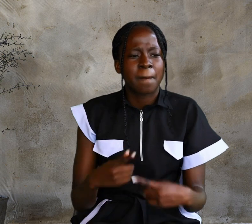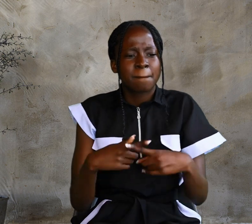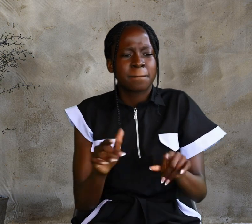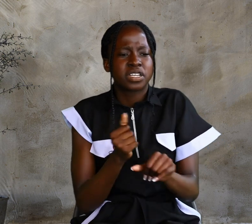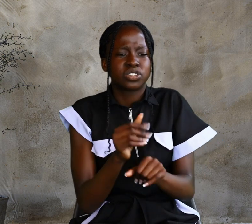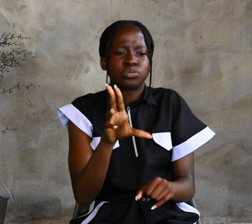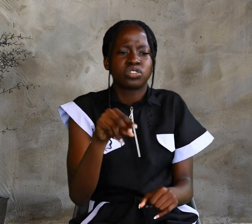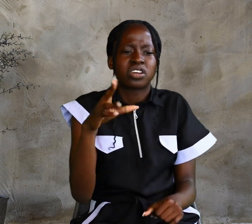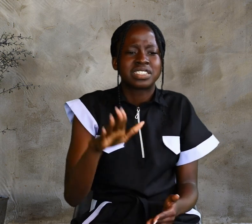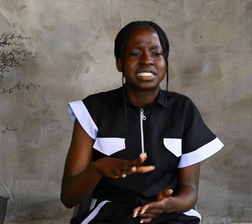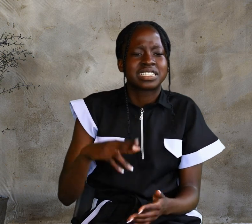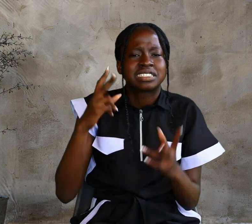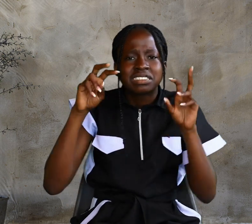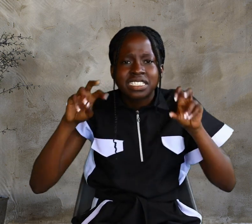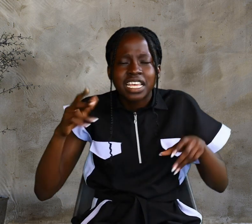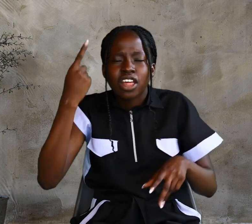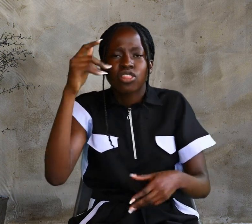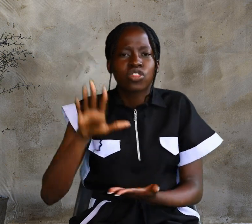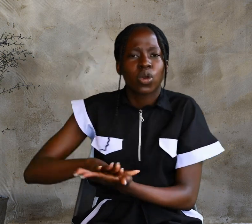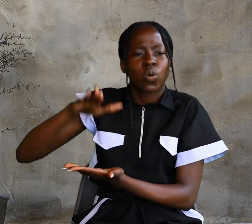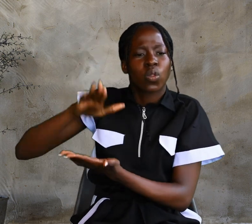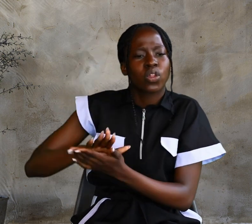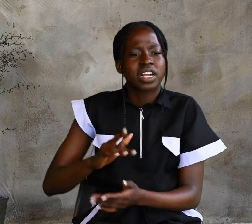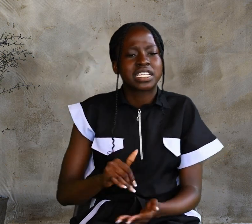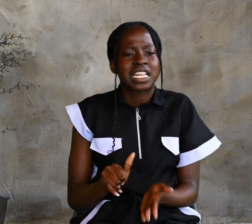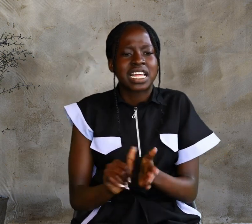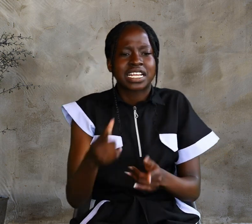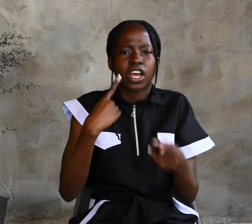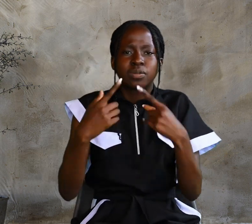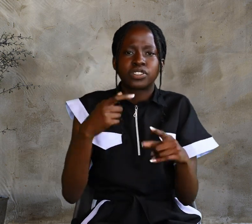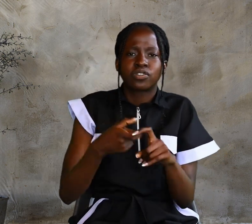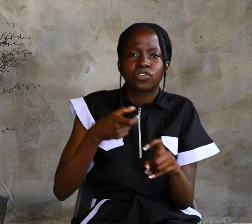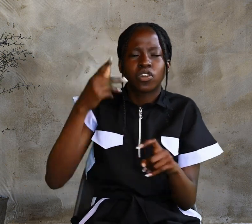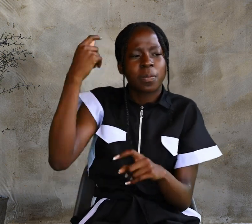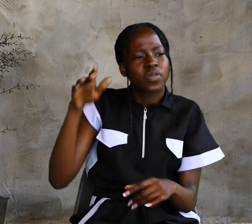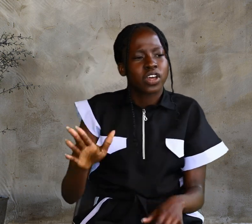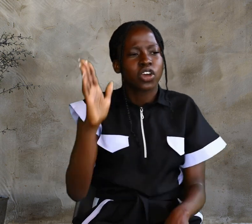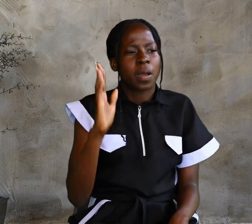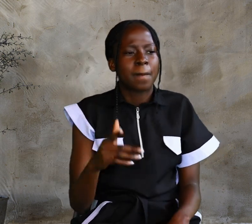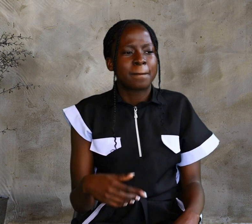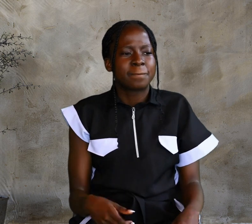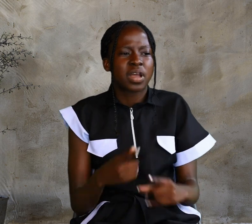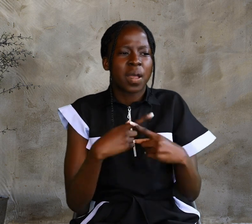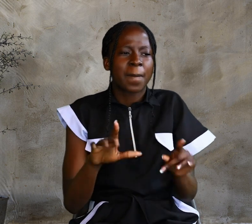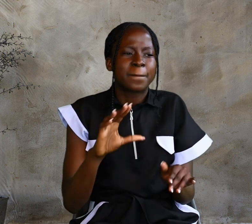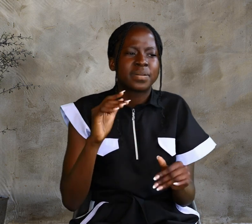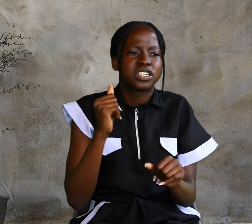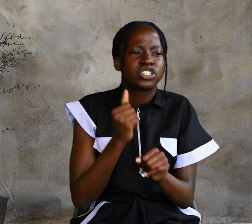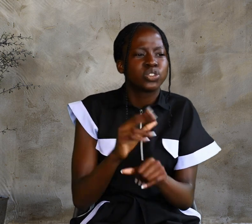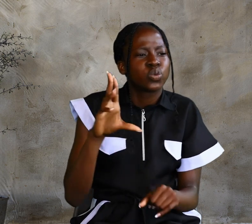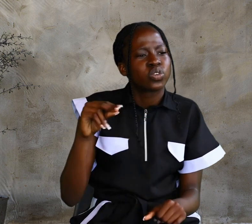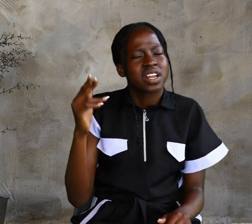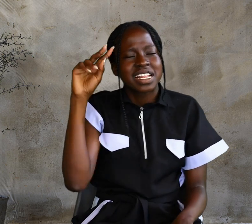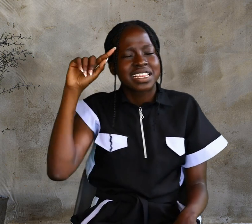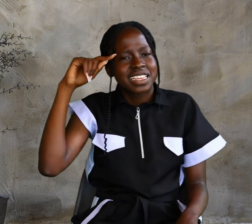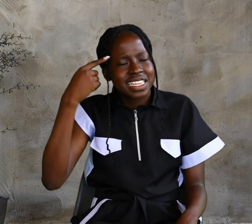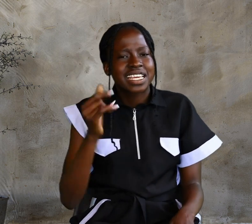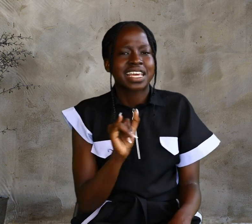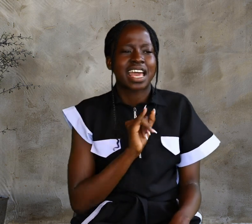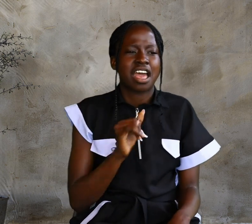the glory that comes from the only God? But do not think I will accuse you before the Father.